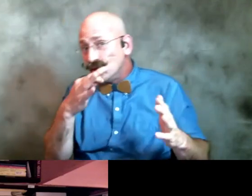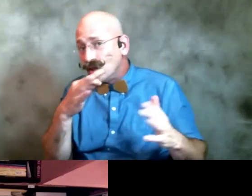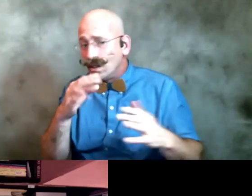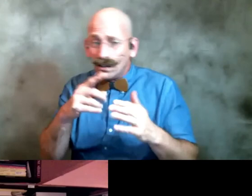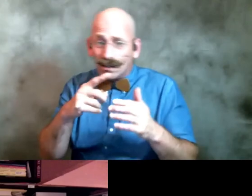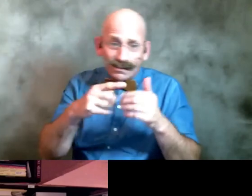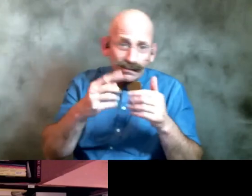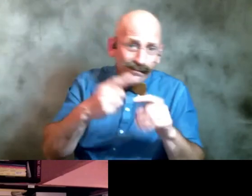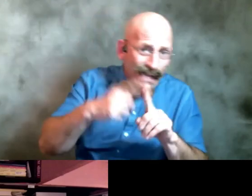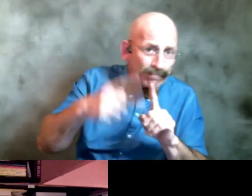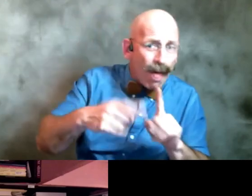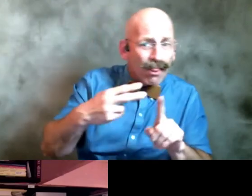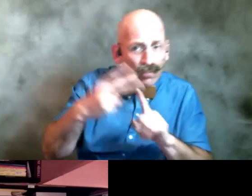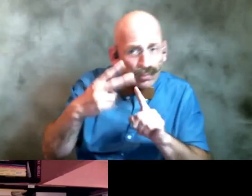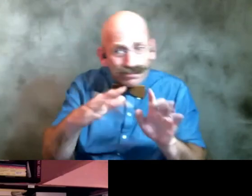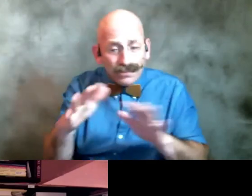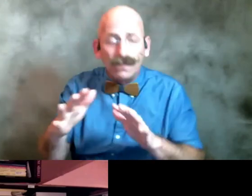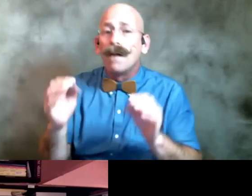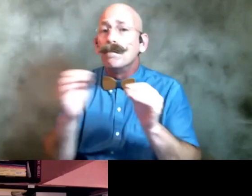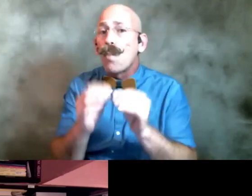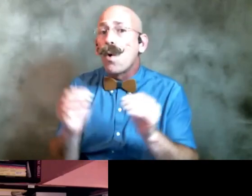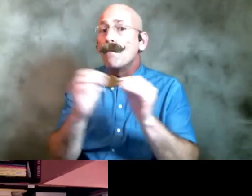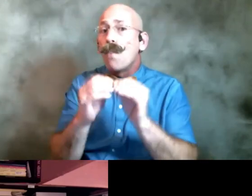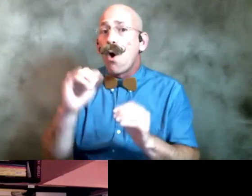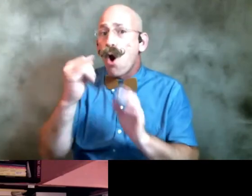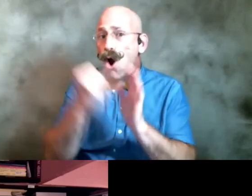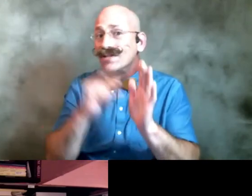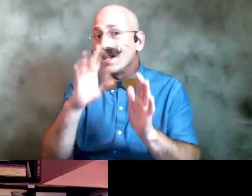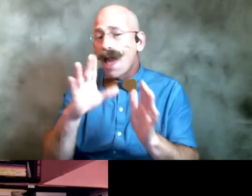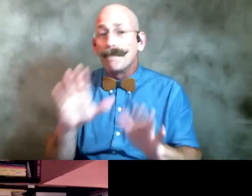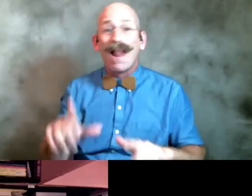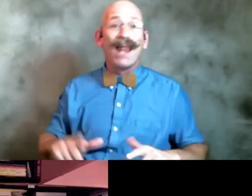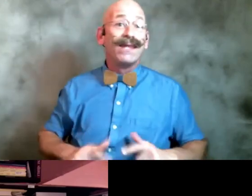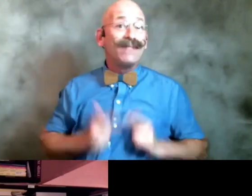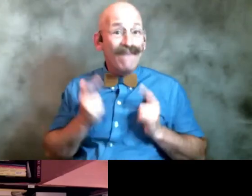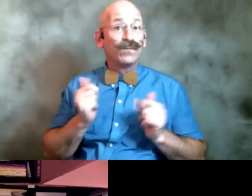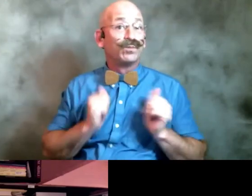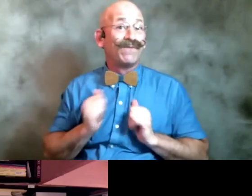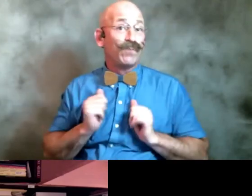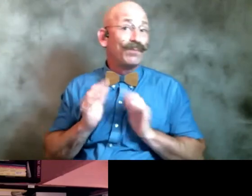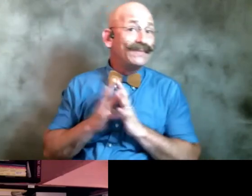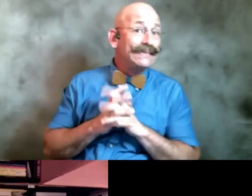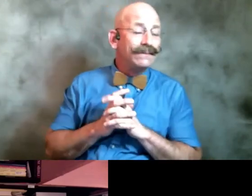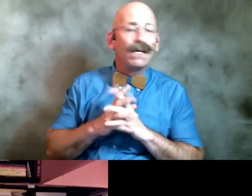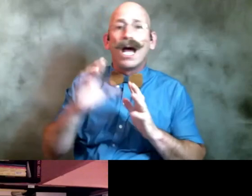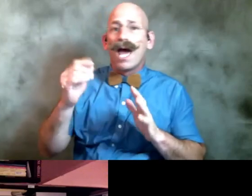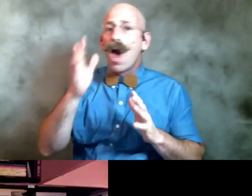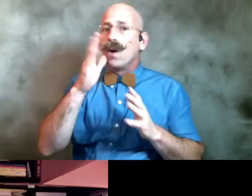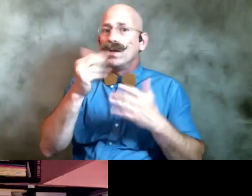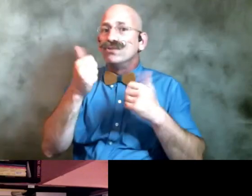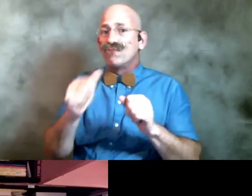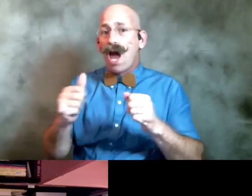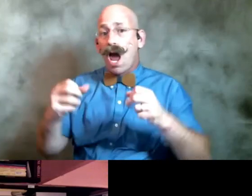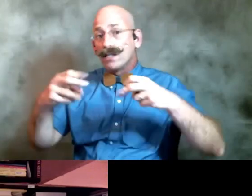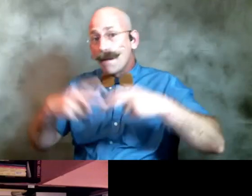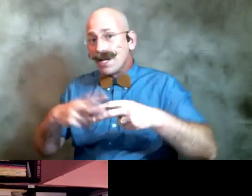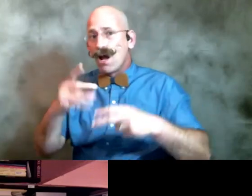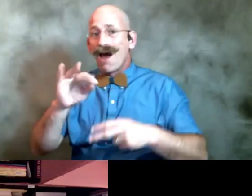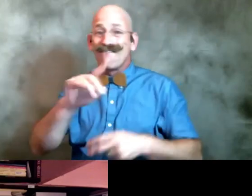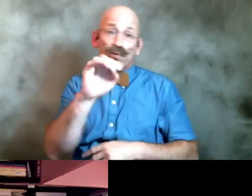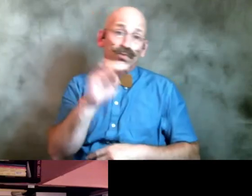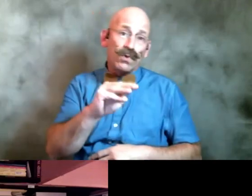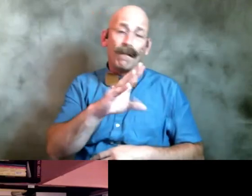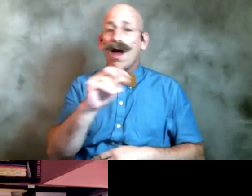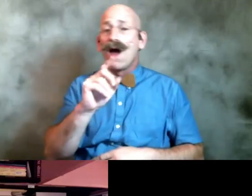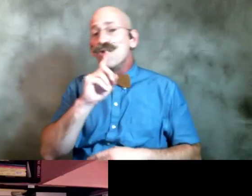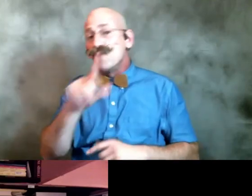two to open more and more the arts club and have people come live and uh we may try combinations of zoom and real life